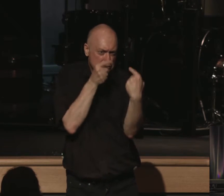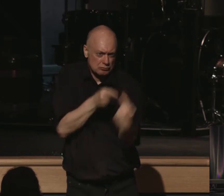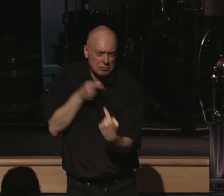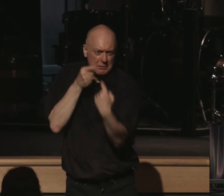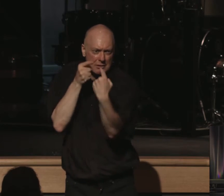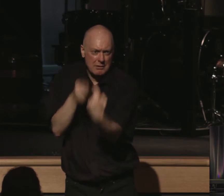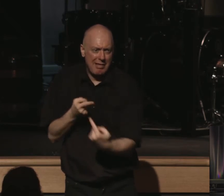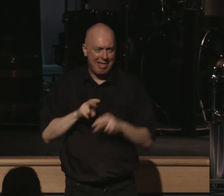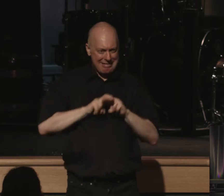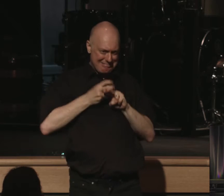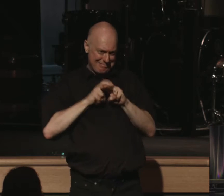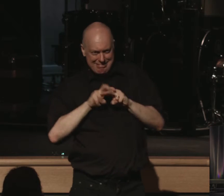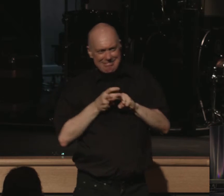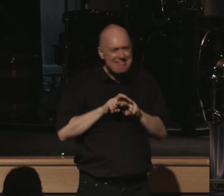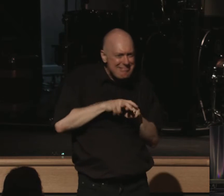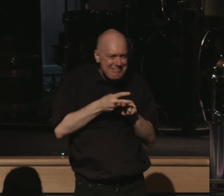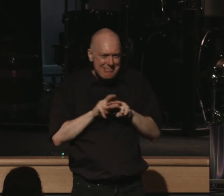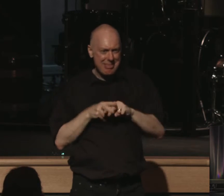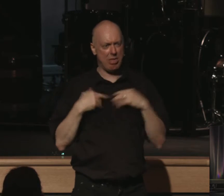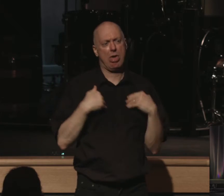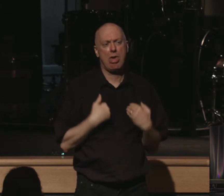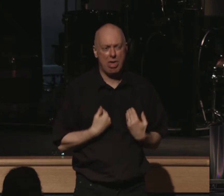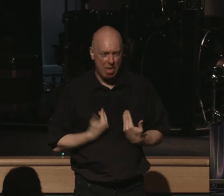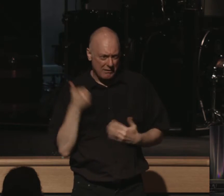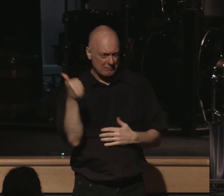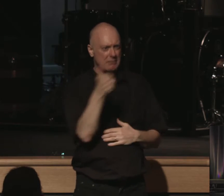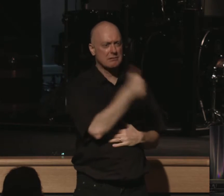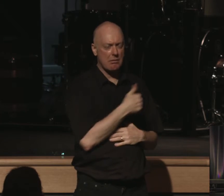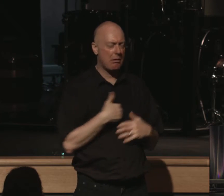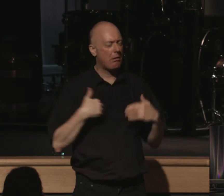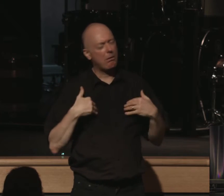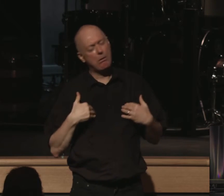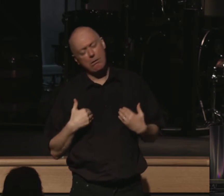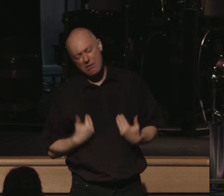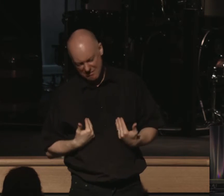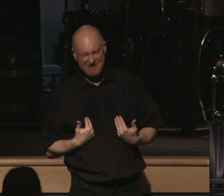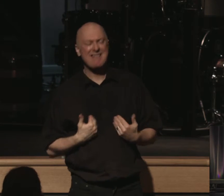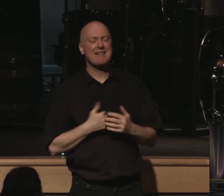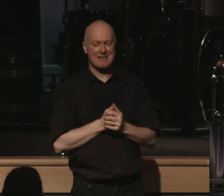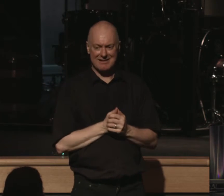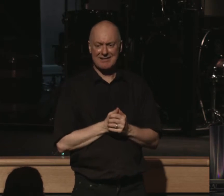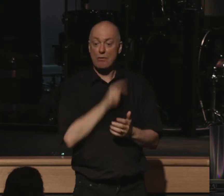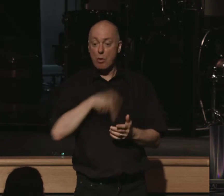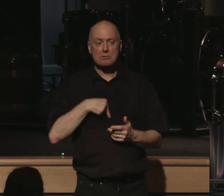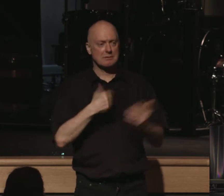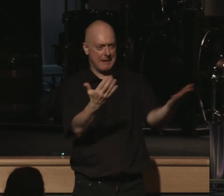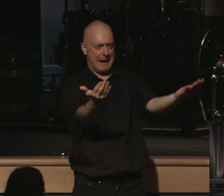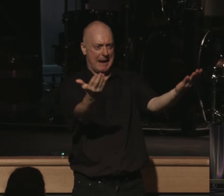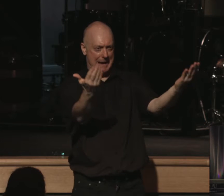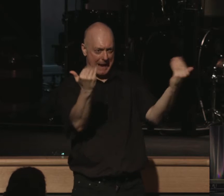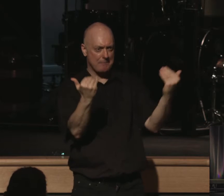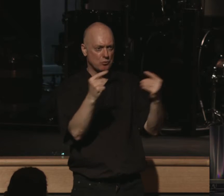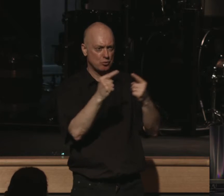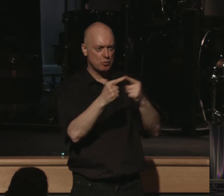So restless, so wearied, so exhausted. The Lord says, come to me